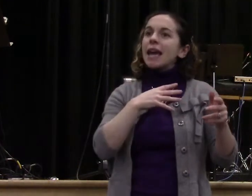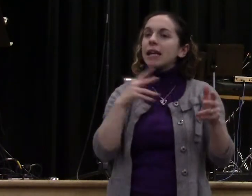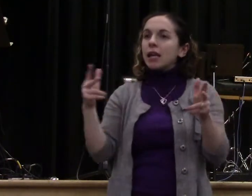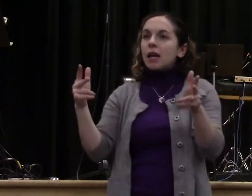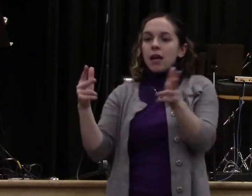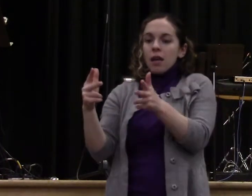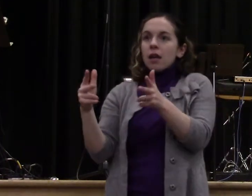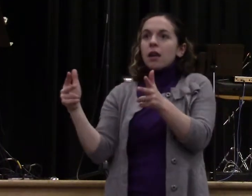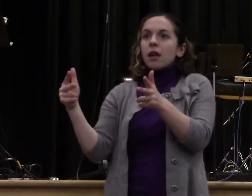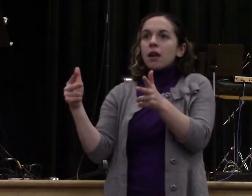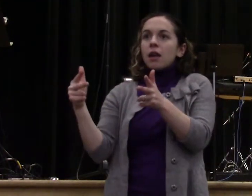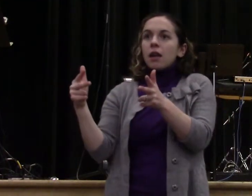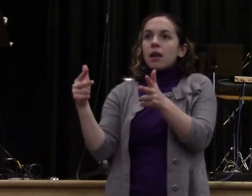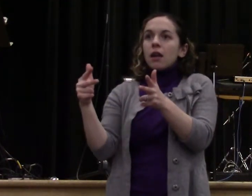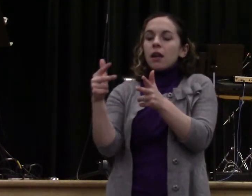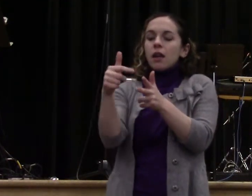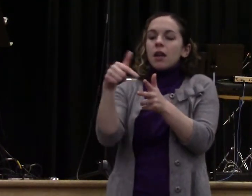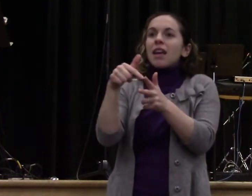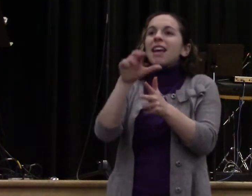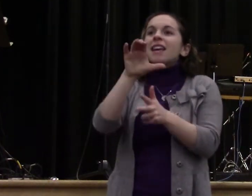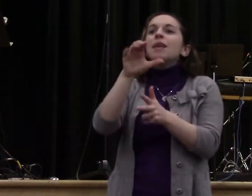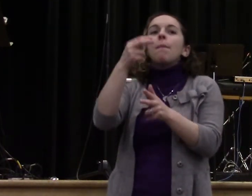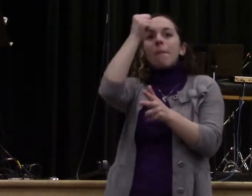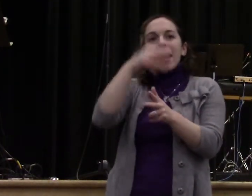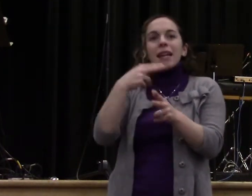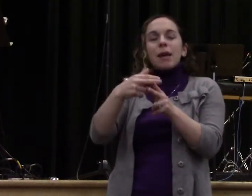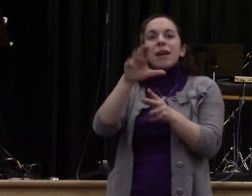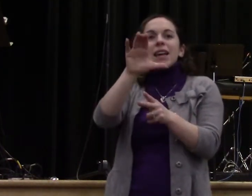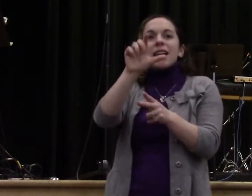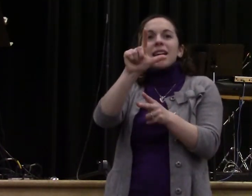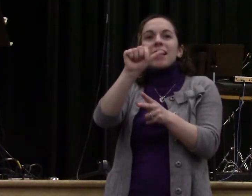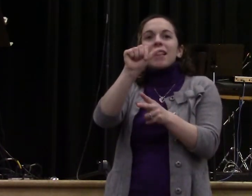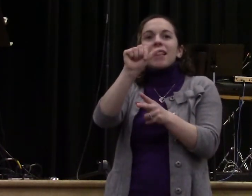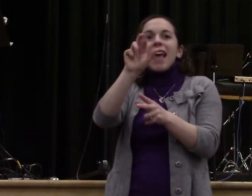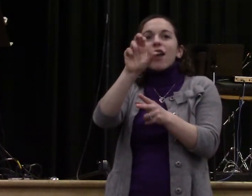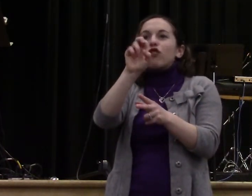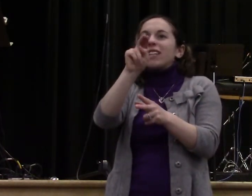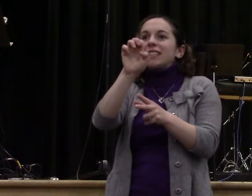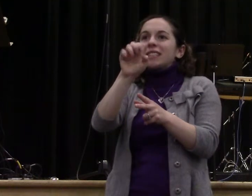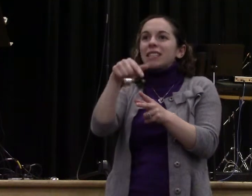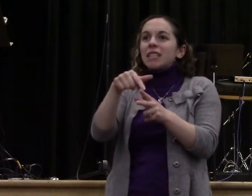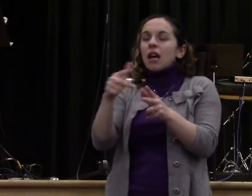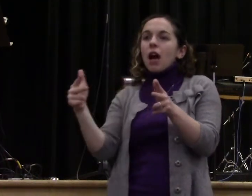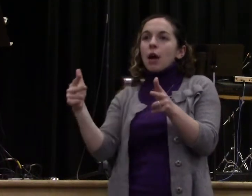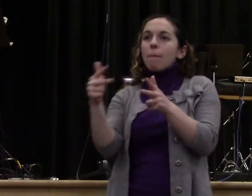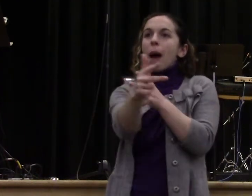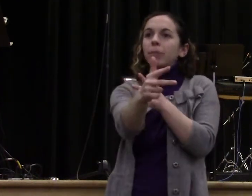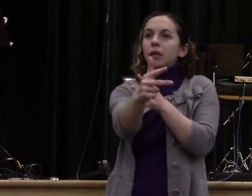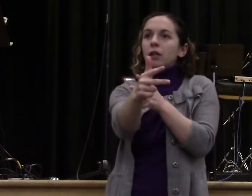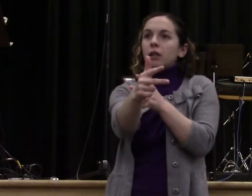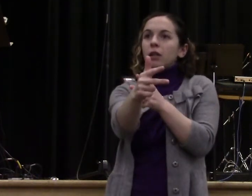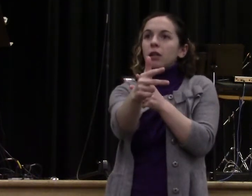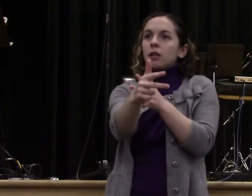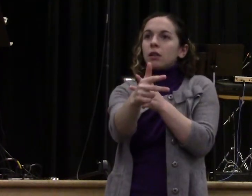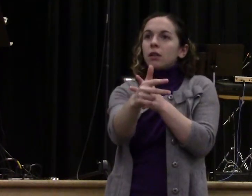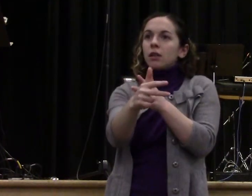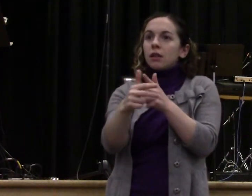And I did that. I really did. Now Clarence is like about the nicest guy in the whole world. And I saw him and he looked at me like, okay. And